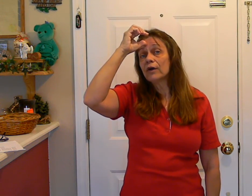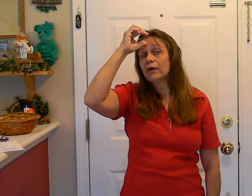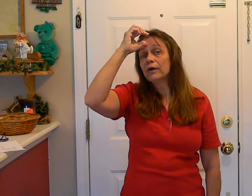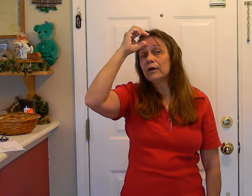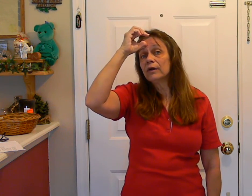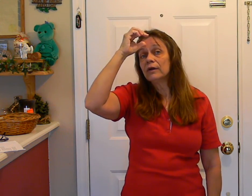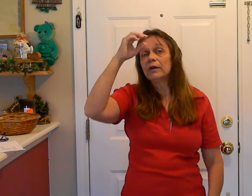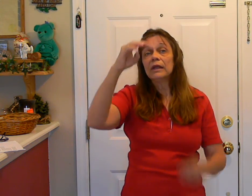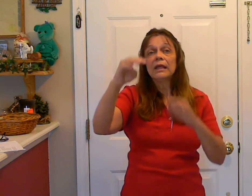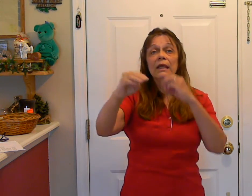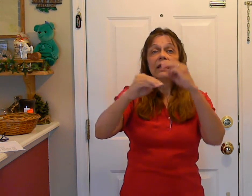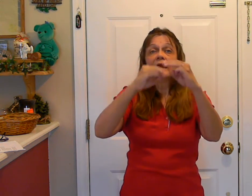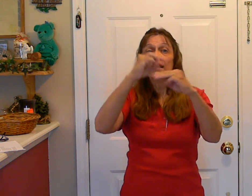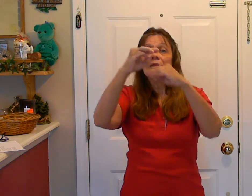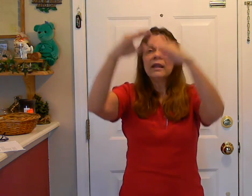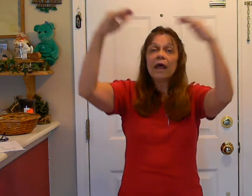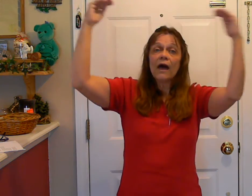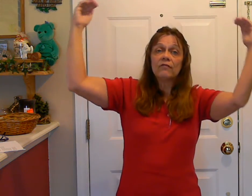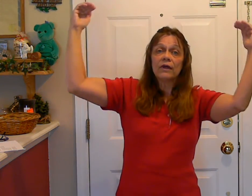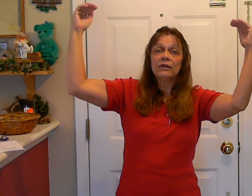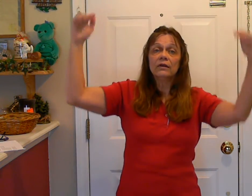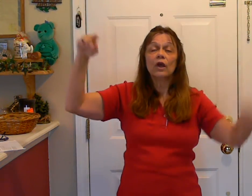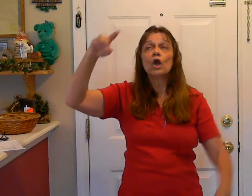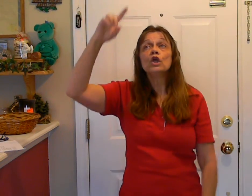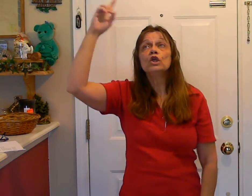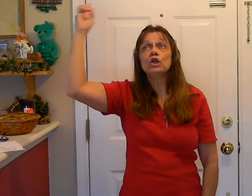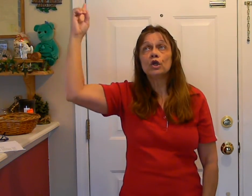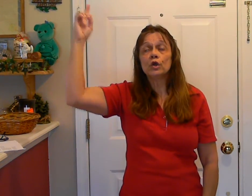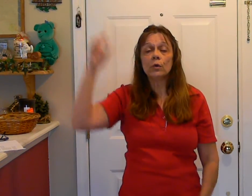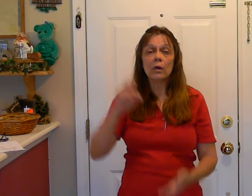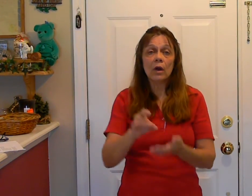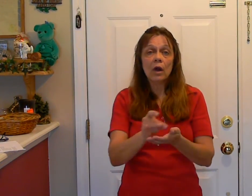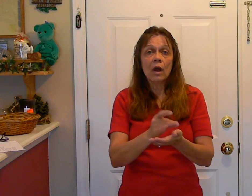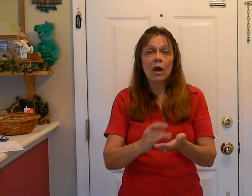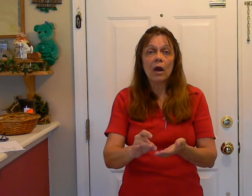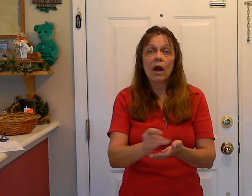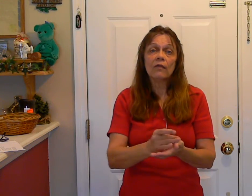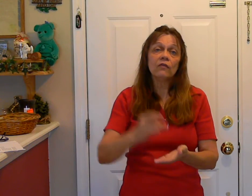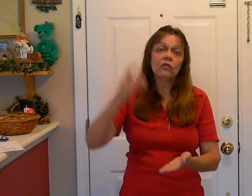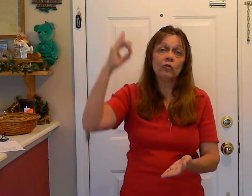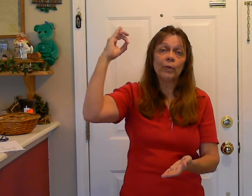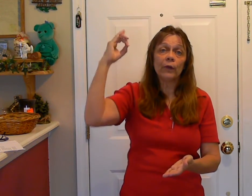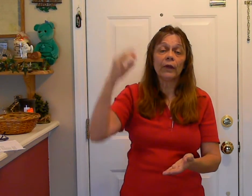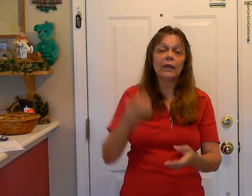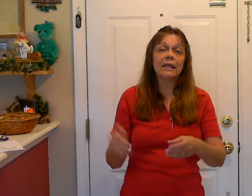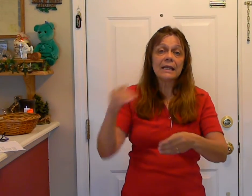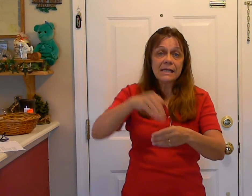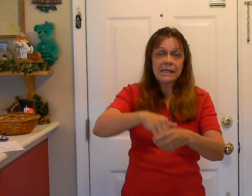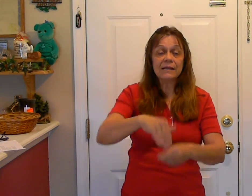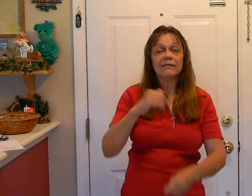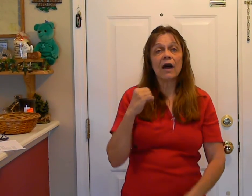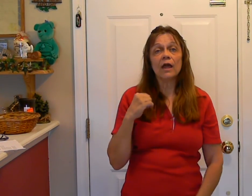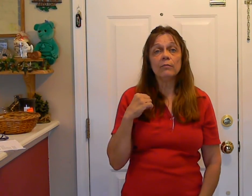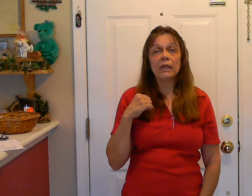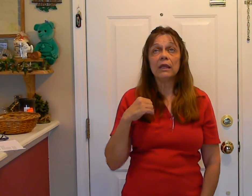in heaven. You are the Spirit inside me.